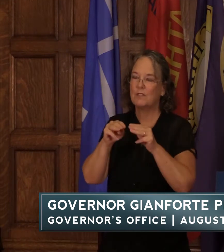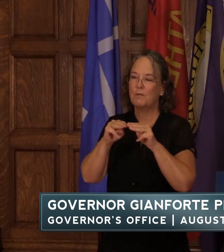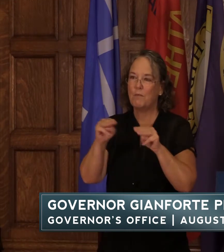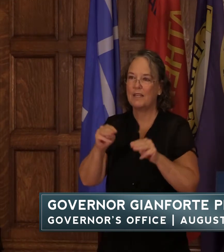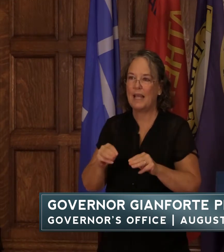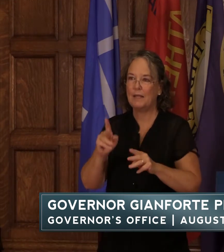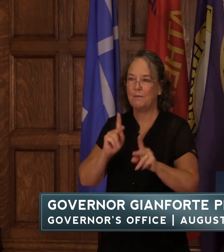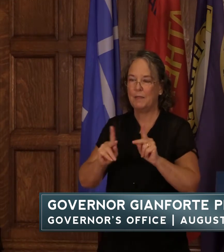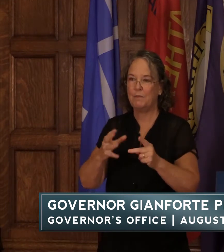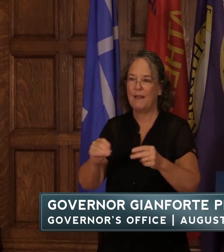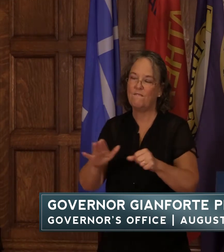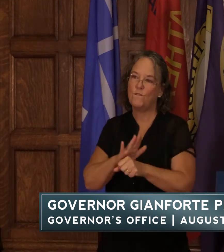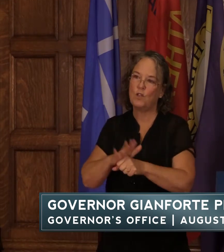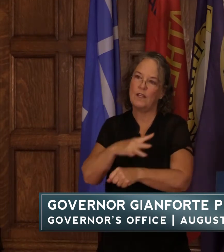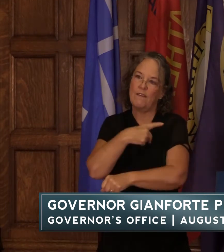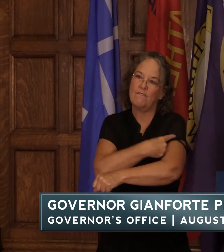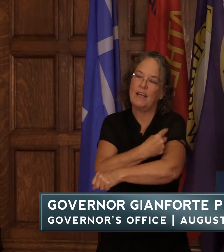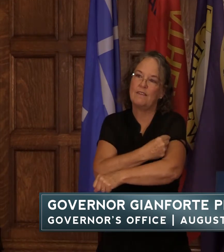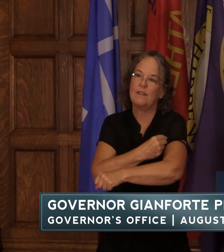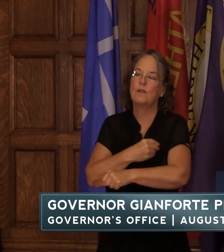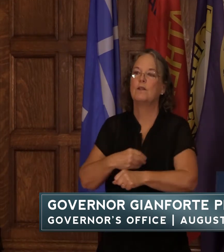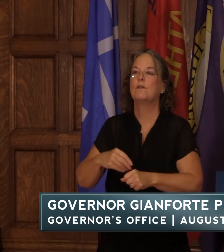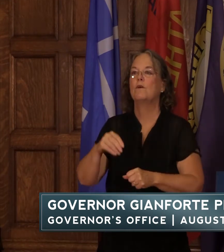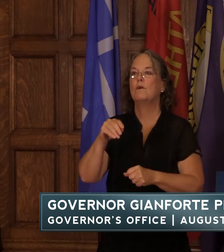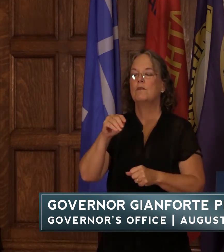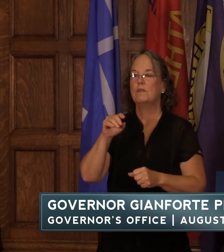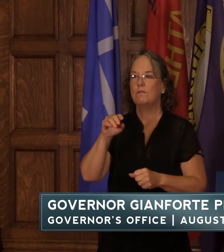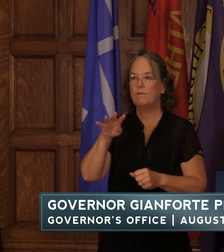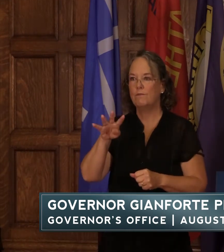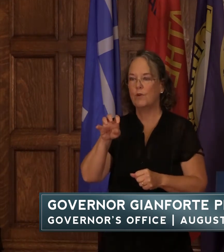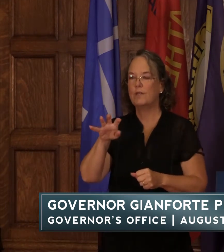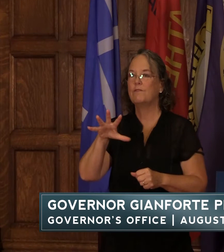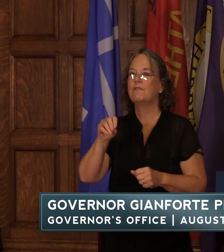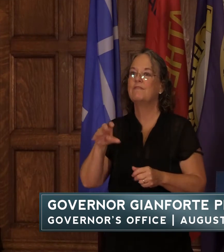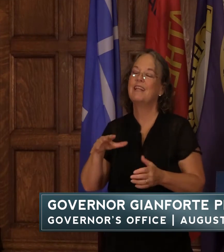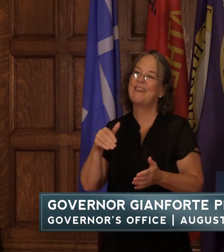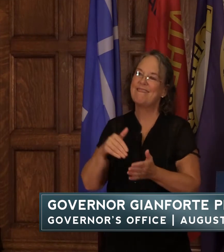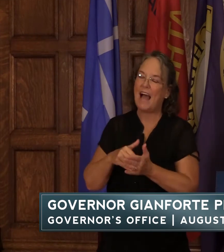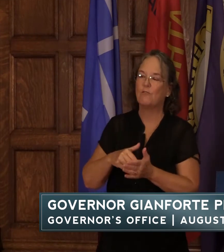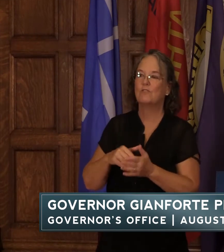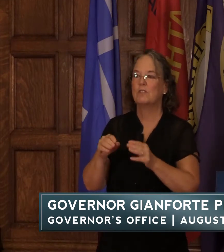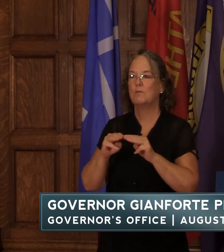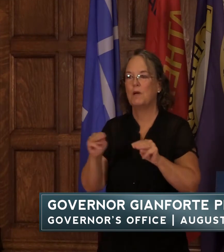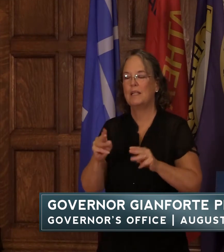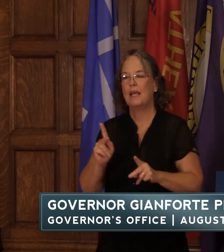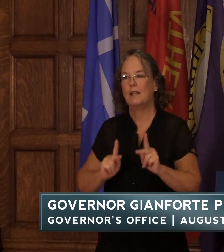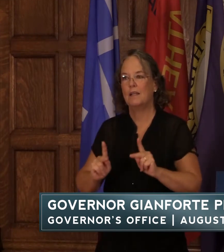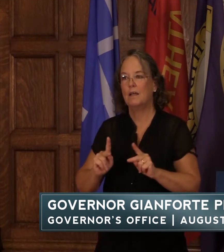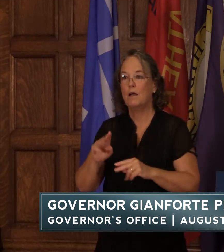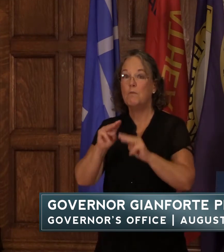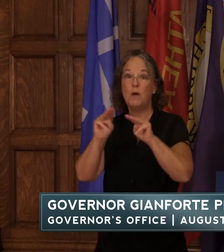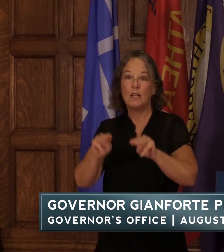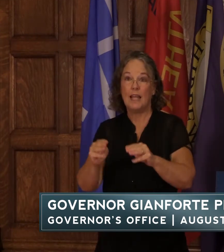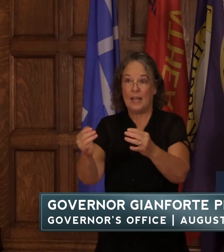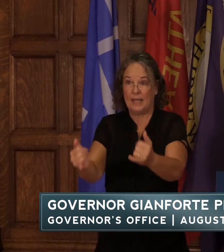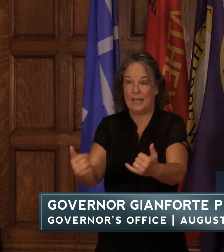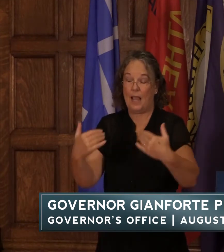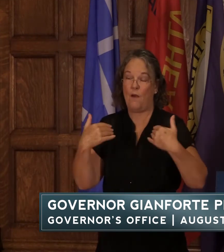fully immunized over 450 000 residents of montana like governor gianforte said montana has now